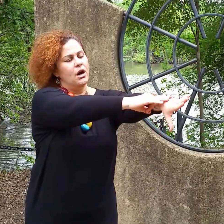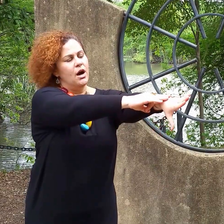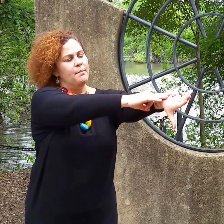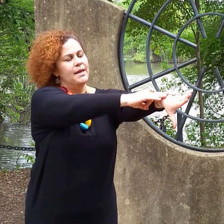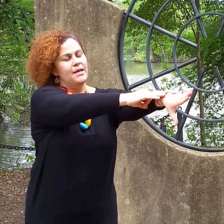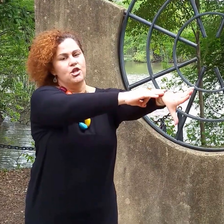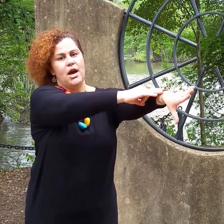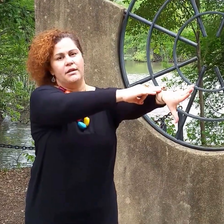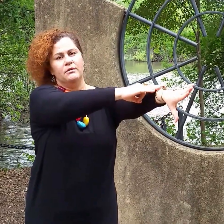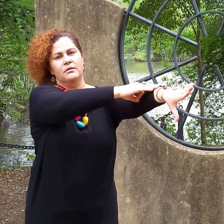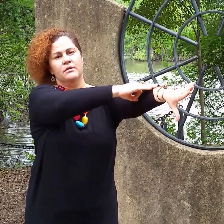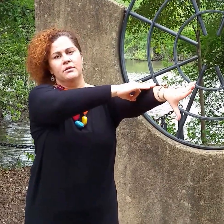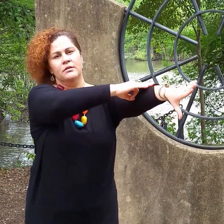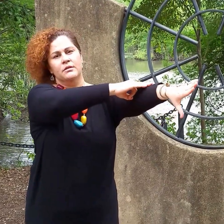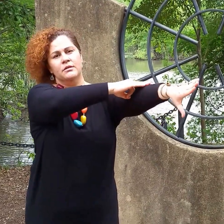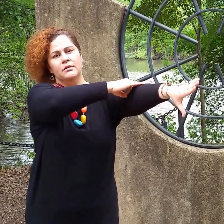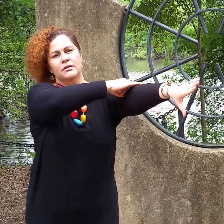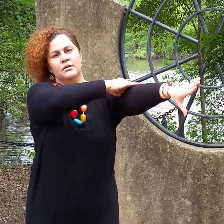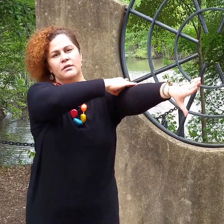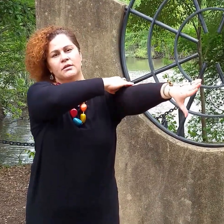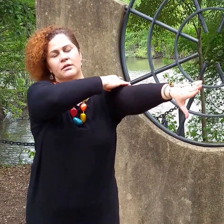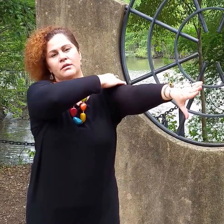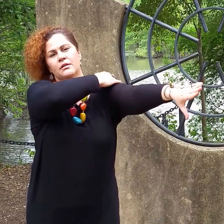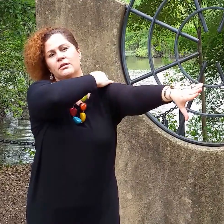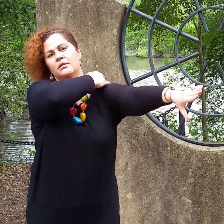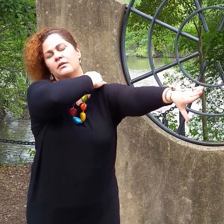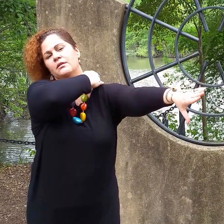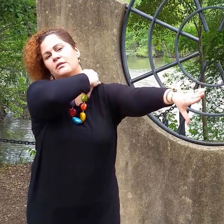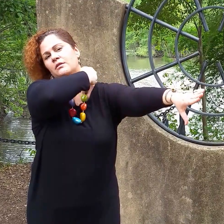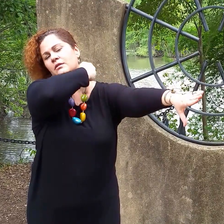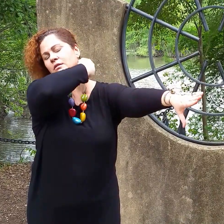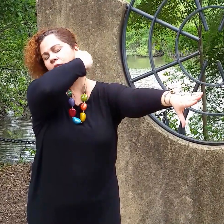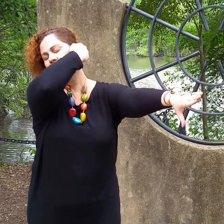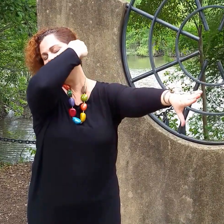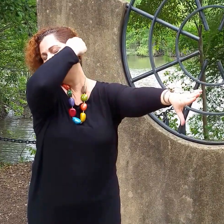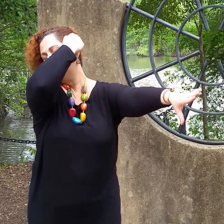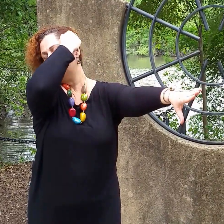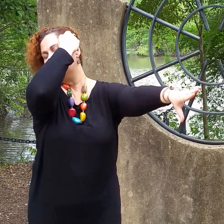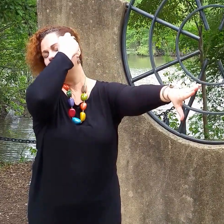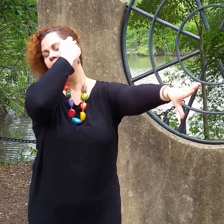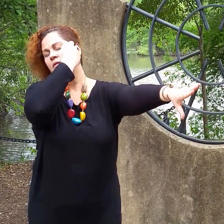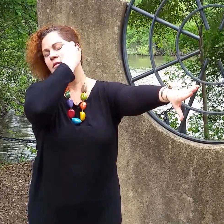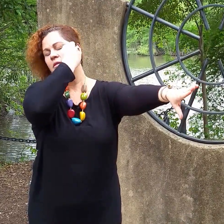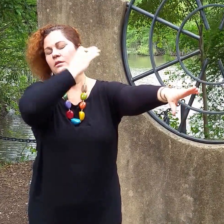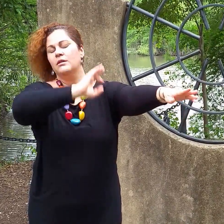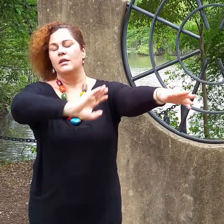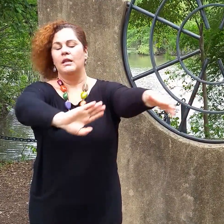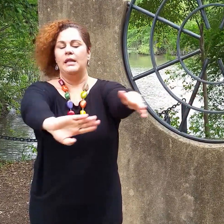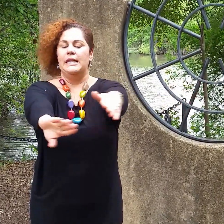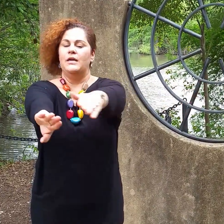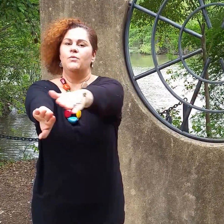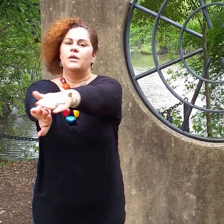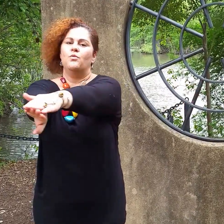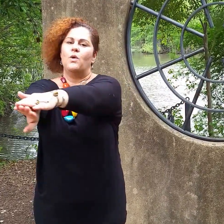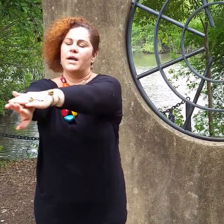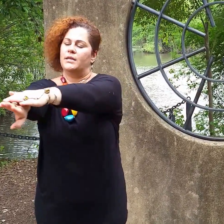up that channel, liquid white